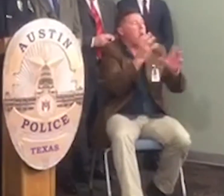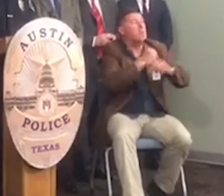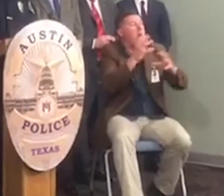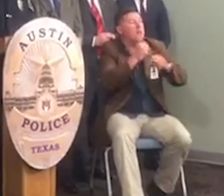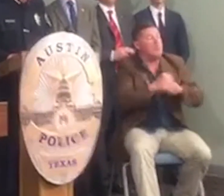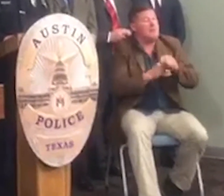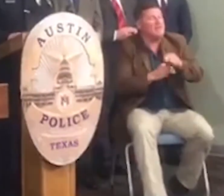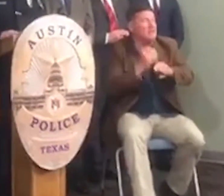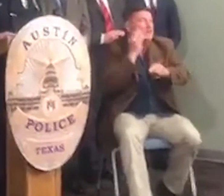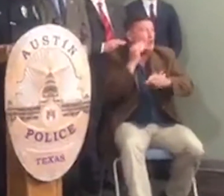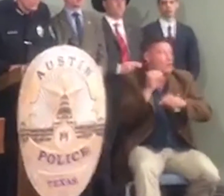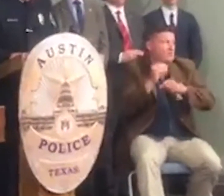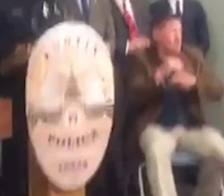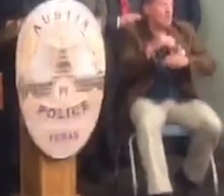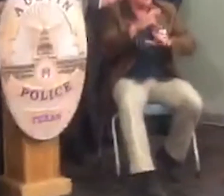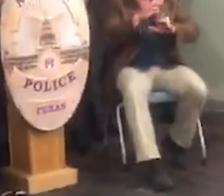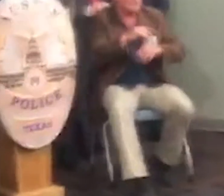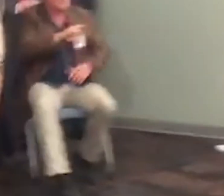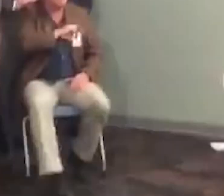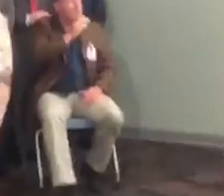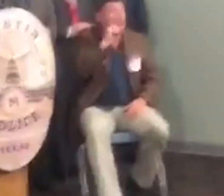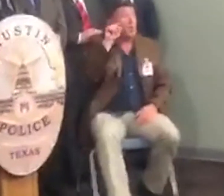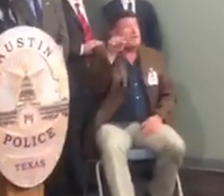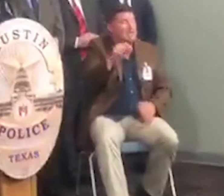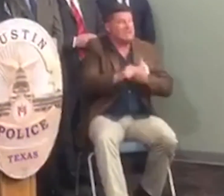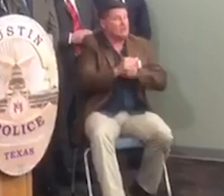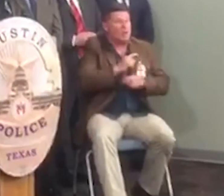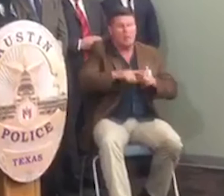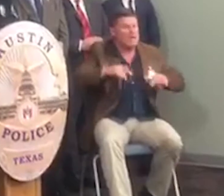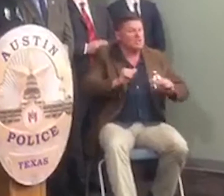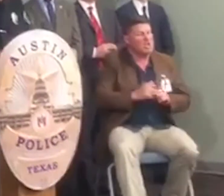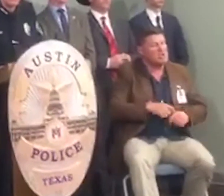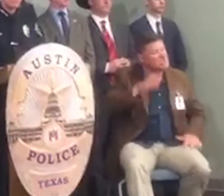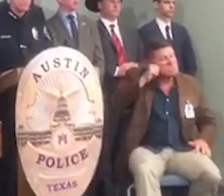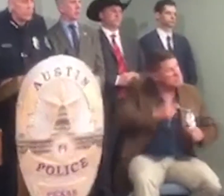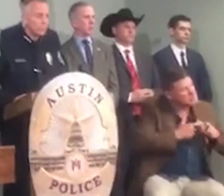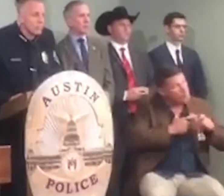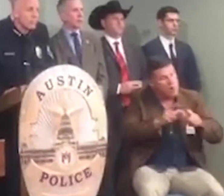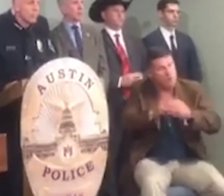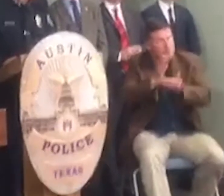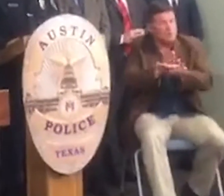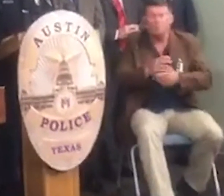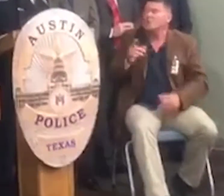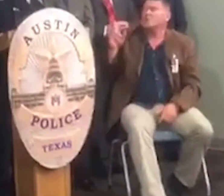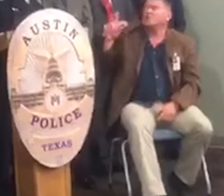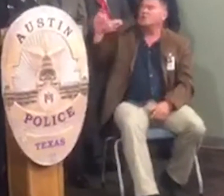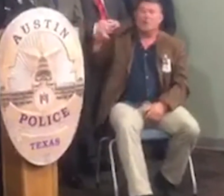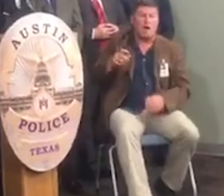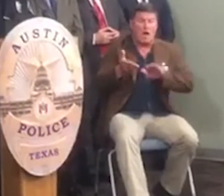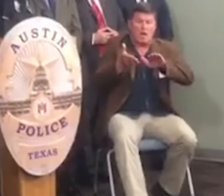dangers involved in that but they ran towards that and they put an end to it. One more question. Was he killed by the shooting or by the bomb?